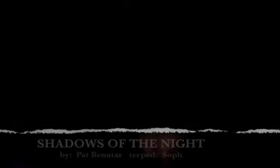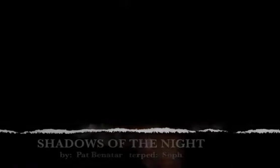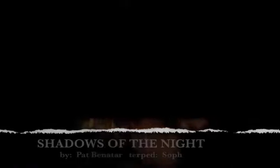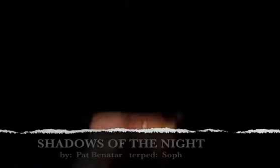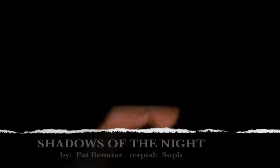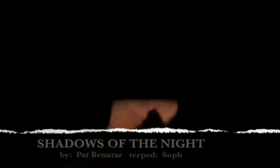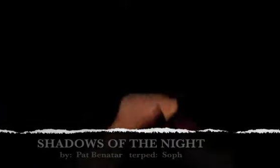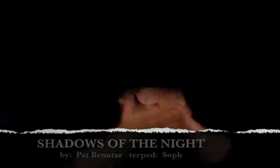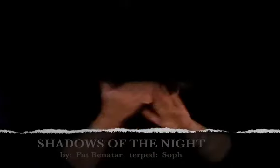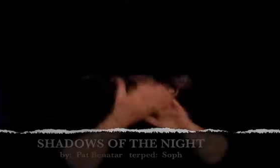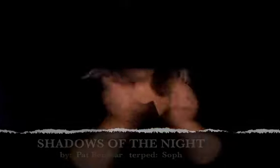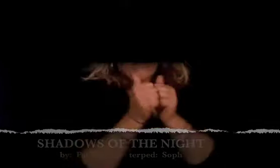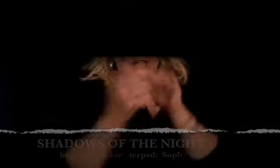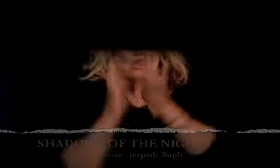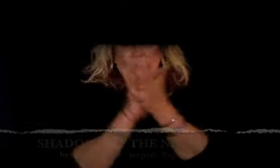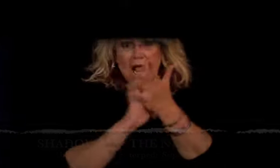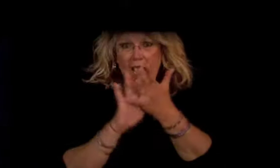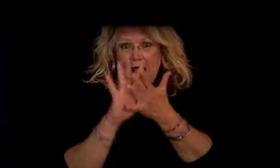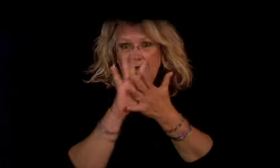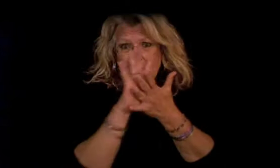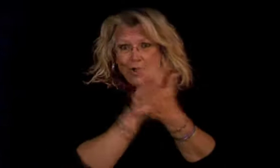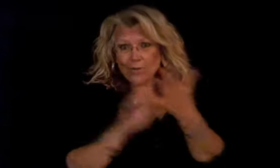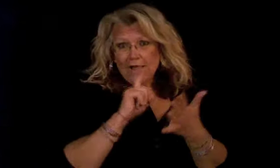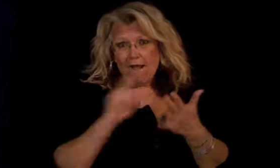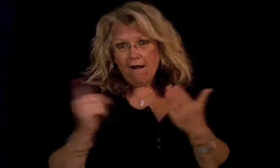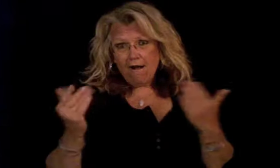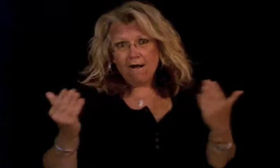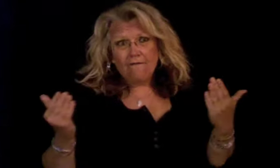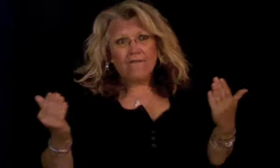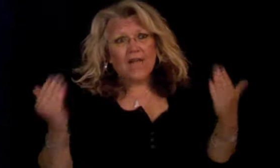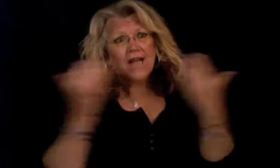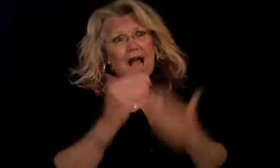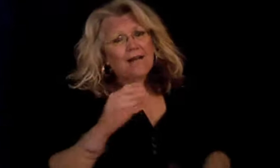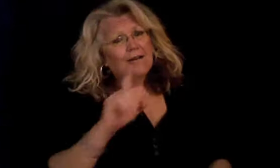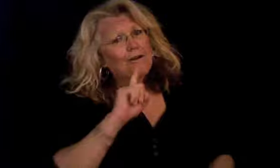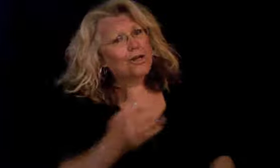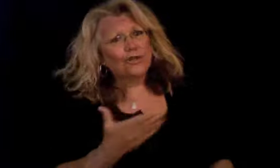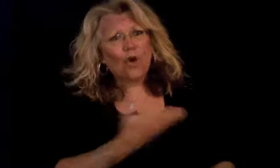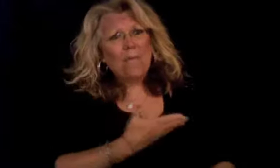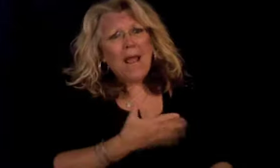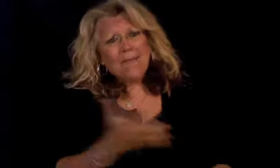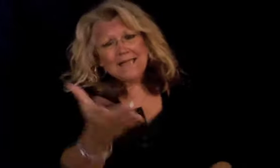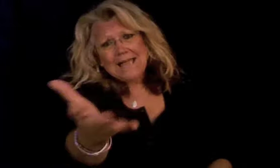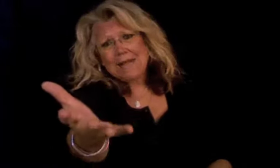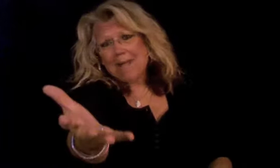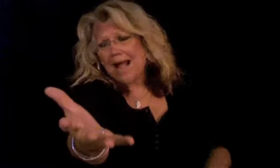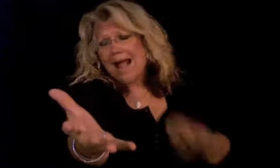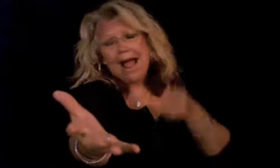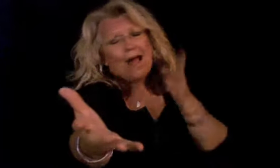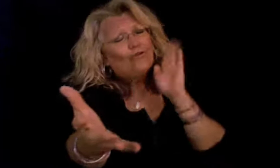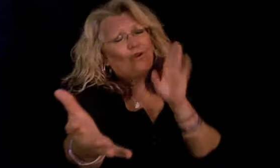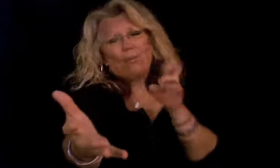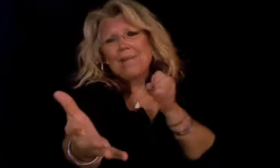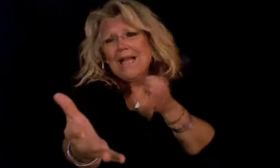We're running with the shadows of the night So baby, take my hand, it'll be